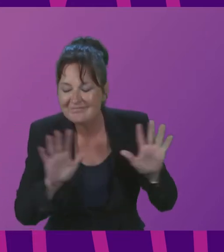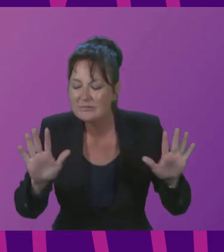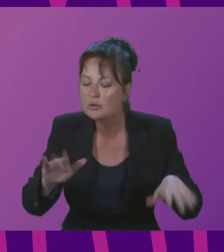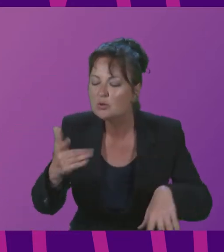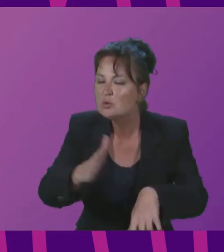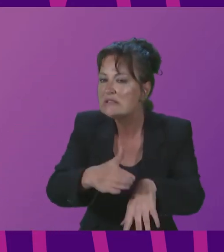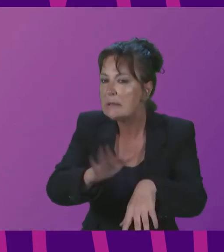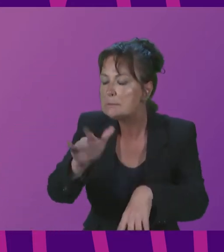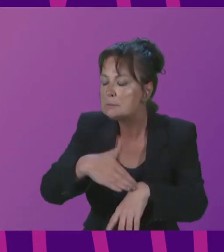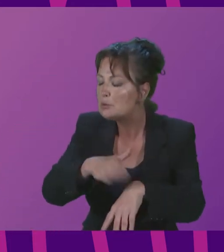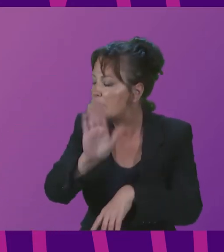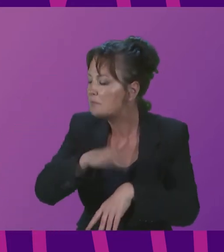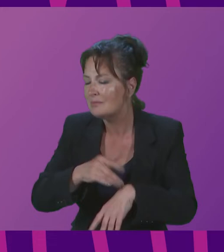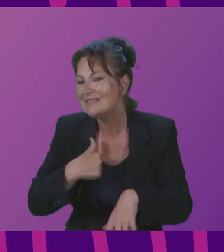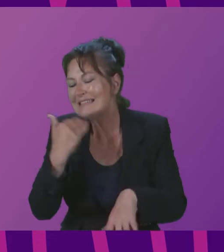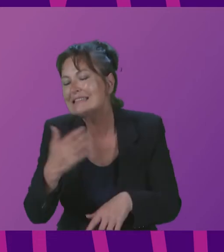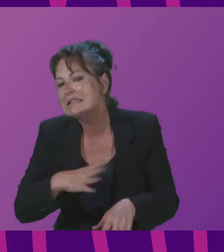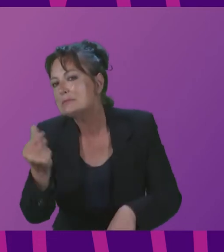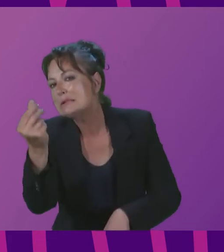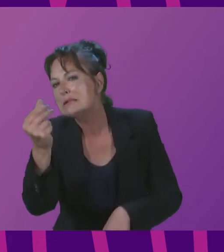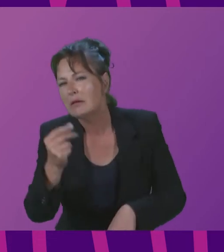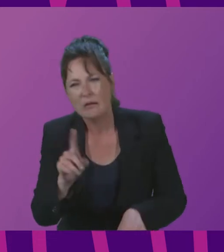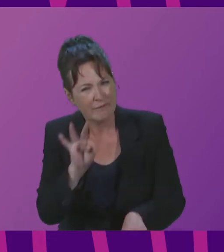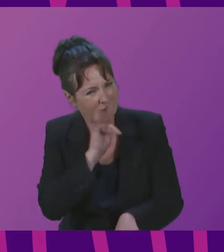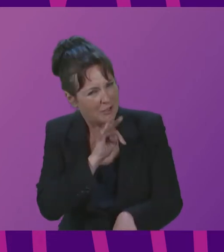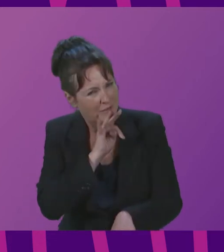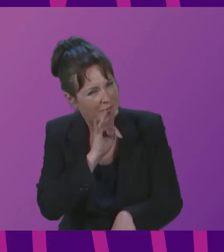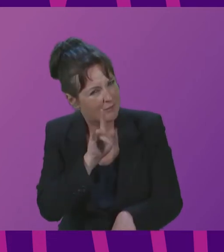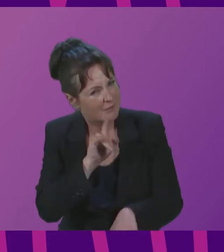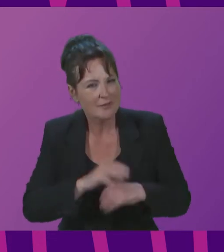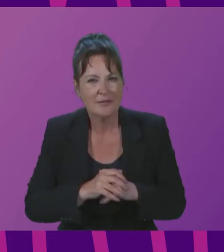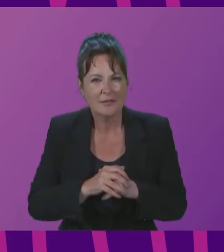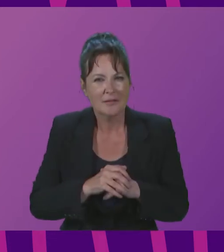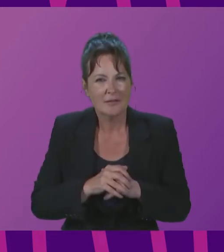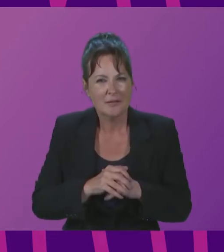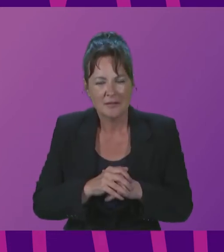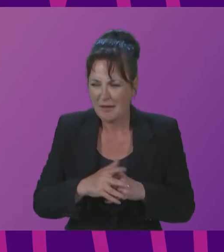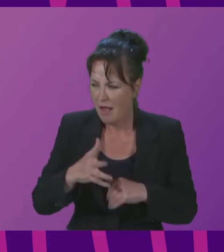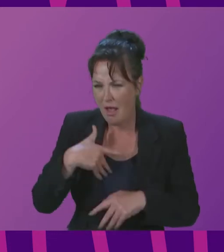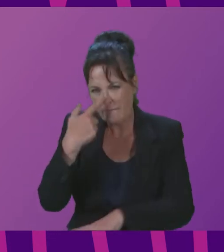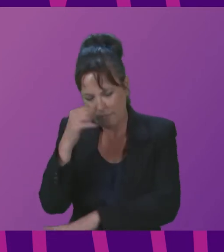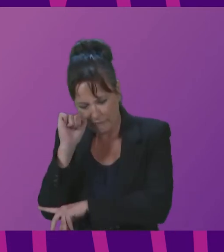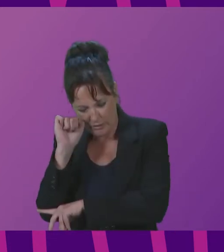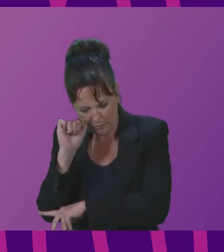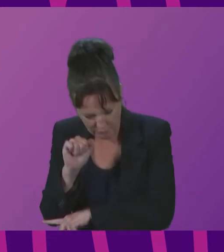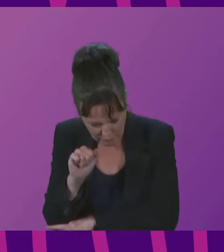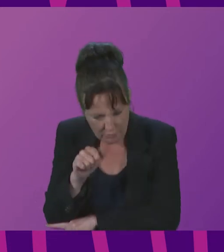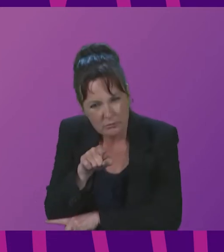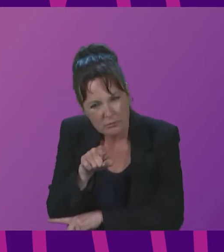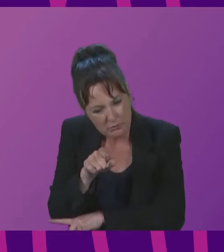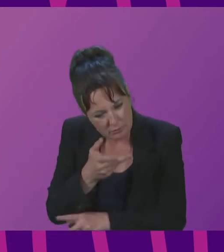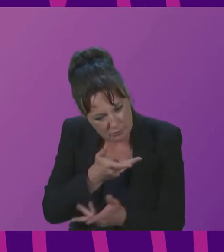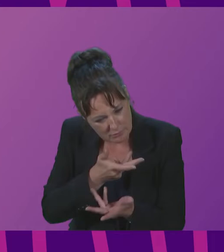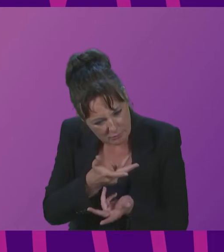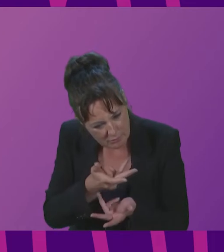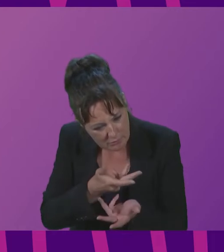time because we ain't got enough money isn't it funny I feel heads lean in as the conversation gets